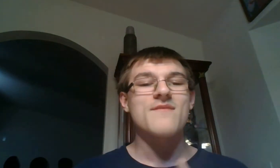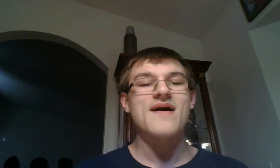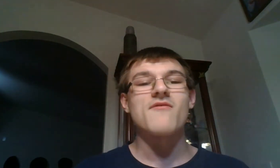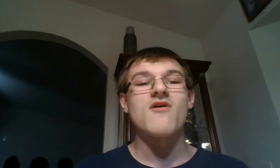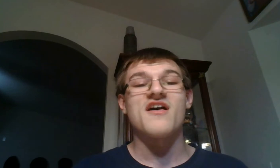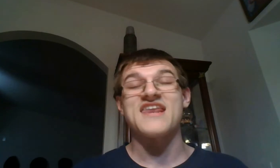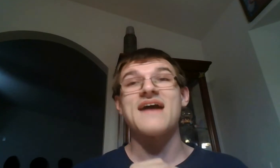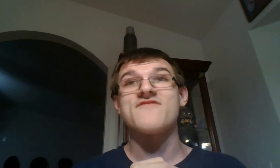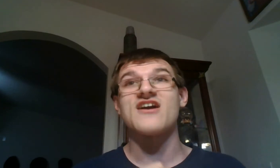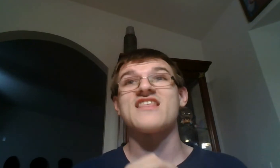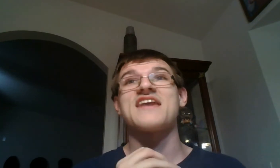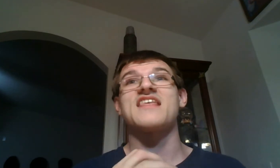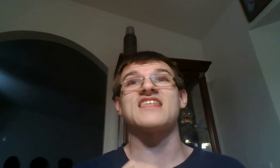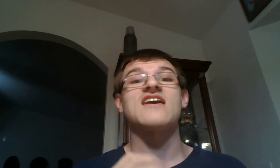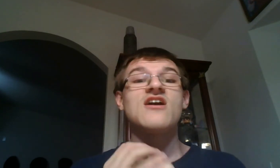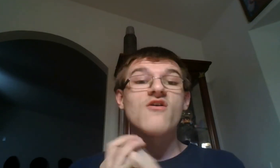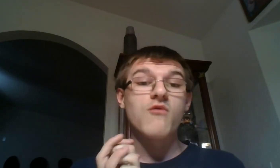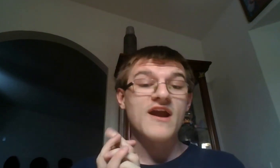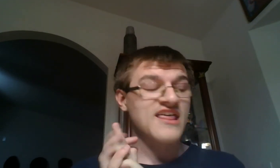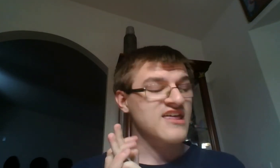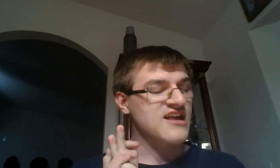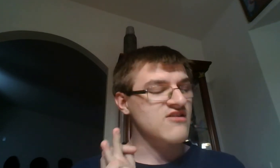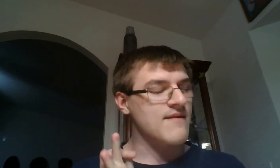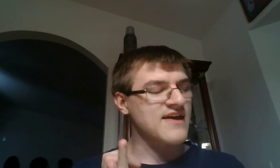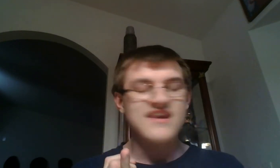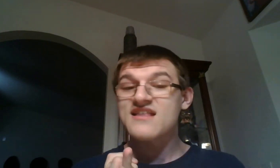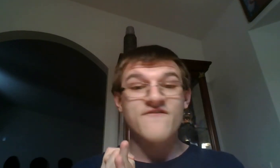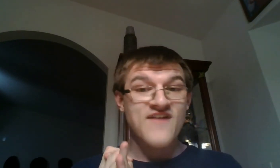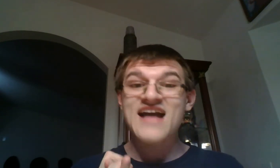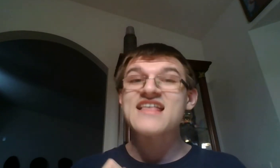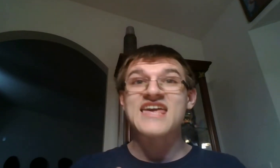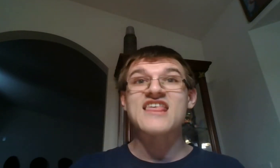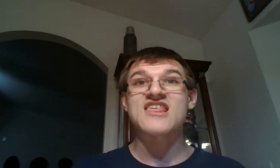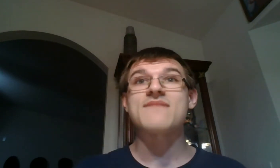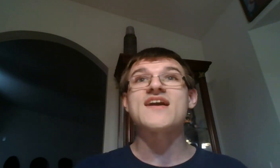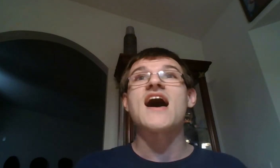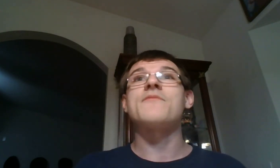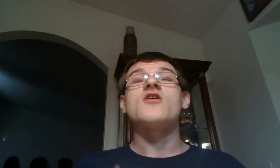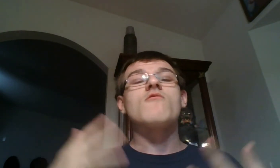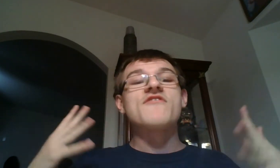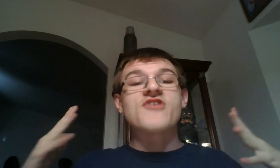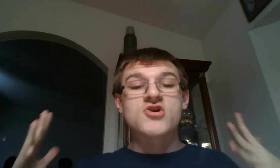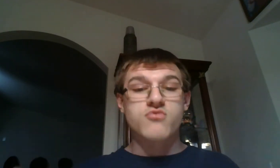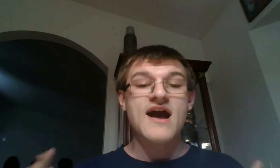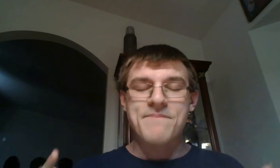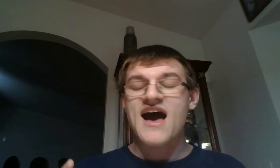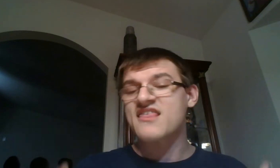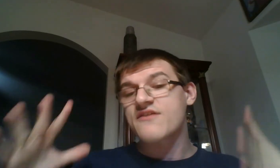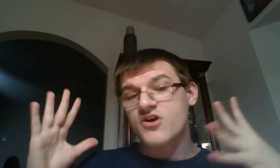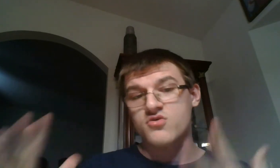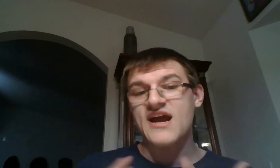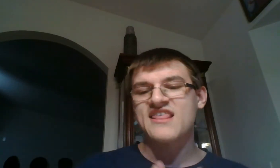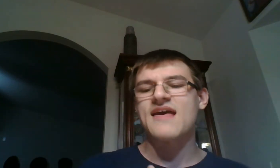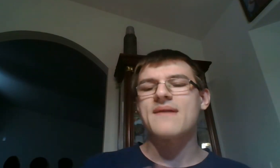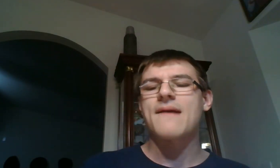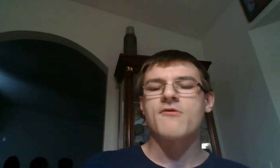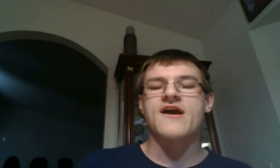Bubba Walsh. And I'm very excited to see what he's going to do. I mean, the fact that he's teaming up with possibly the greatest NBA player